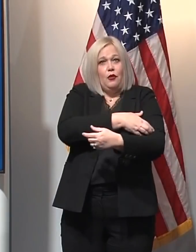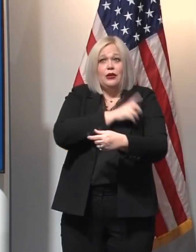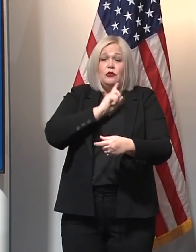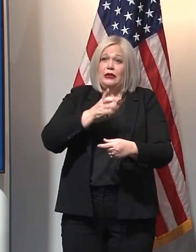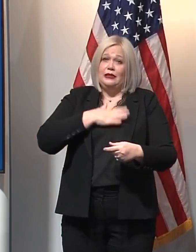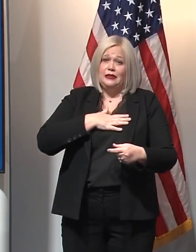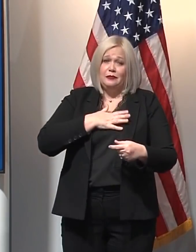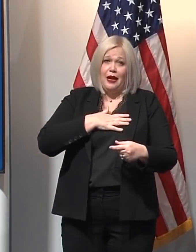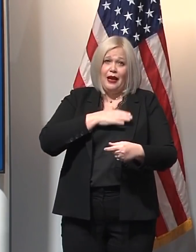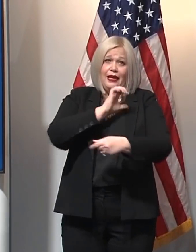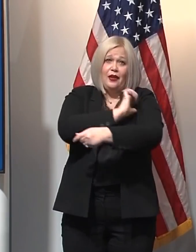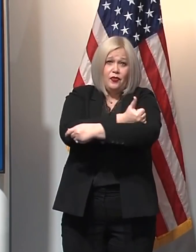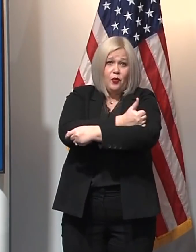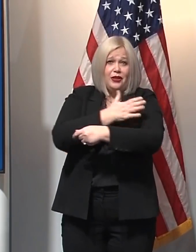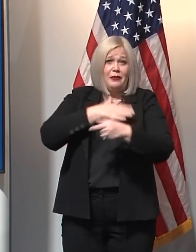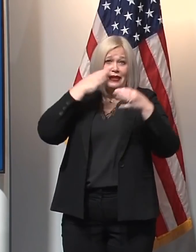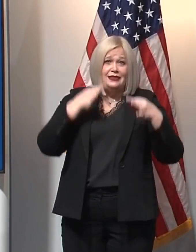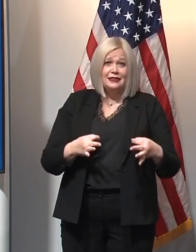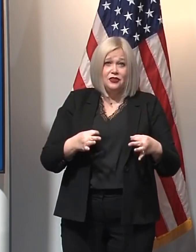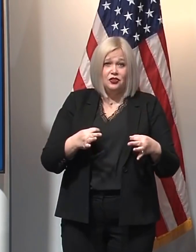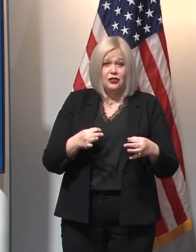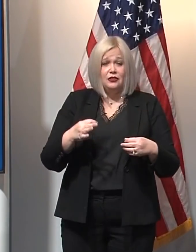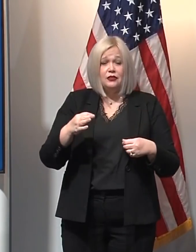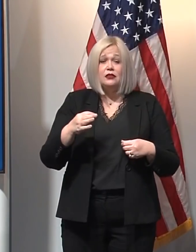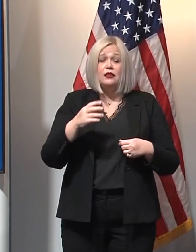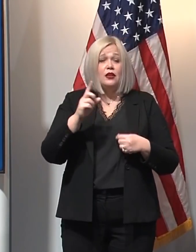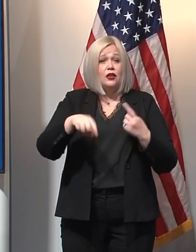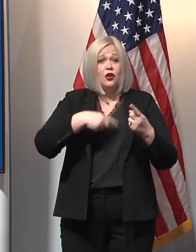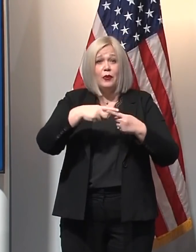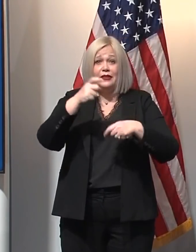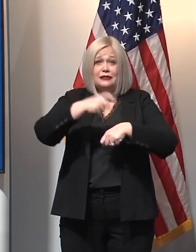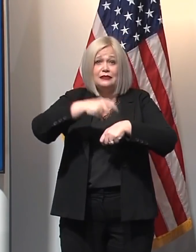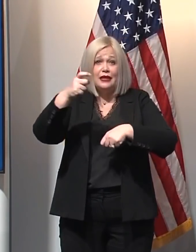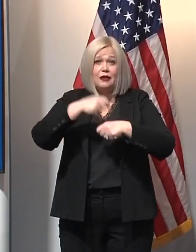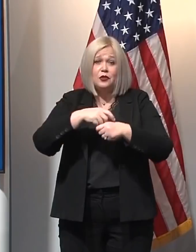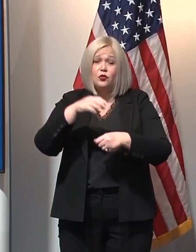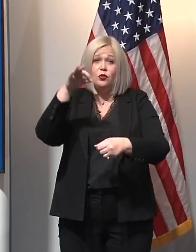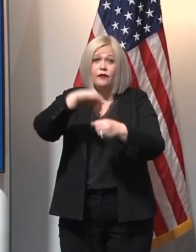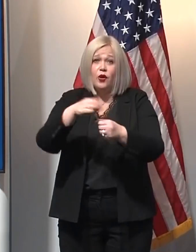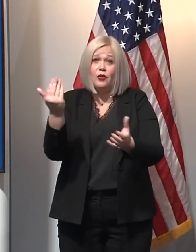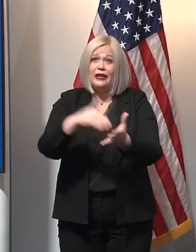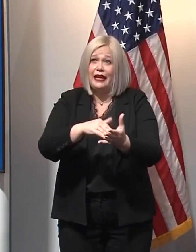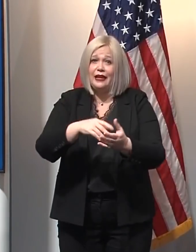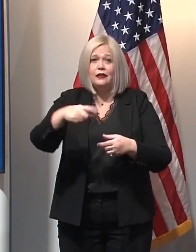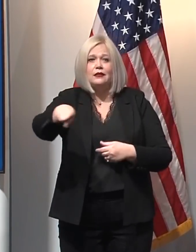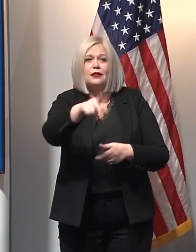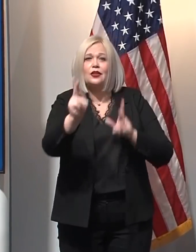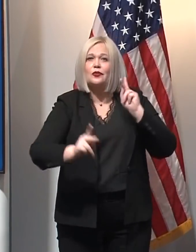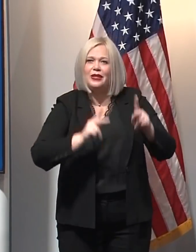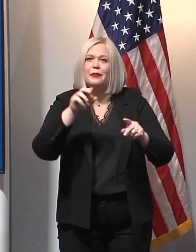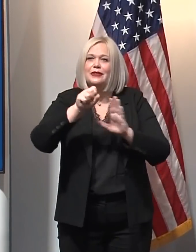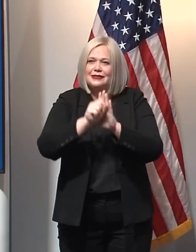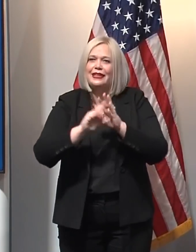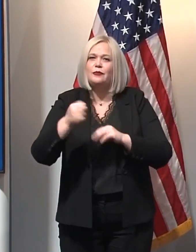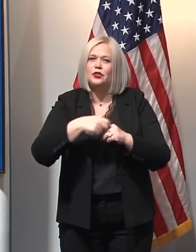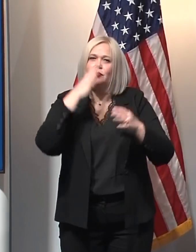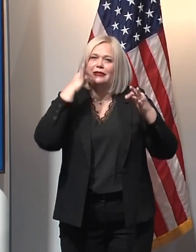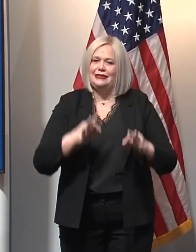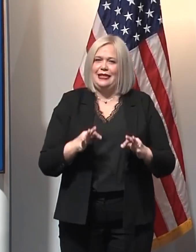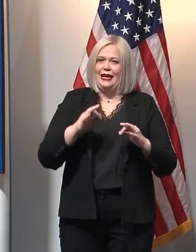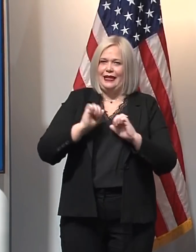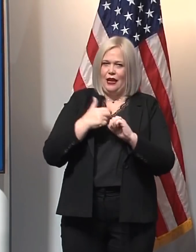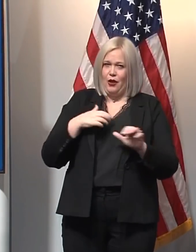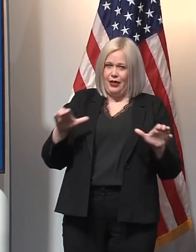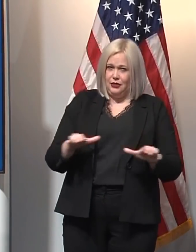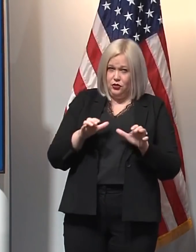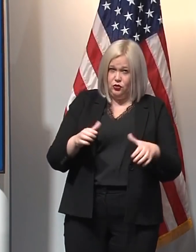and I will be judged by the voters when I am up for reelection. But until then, I am going to continue to focus